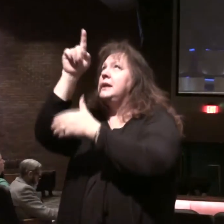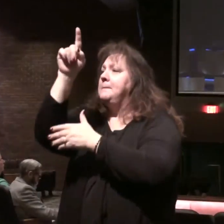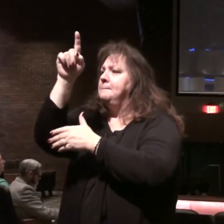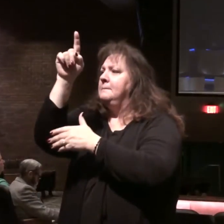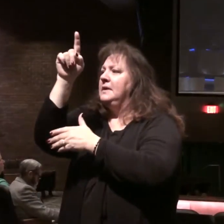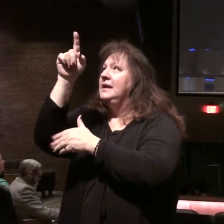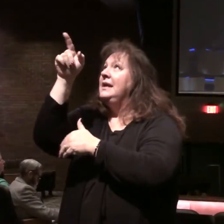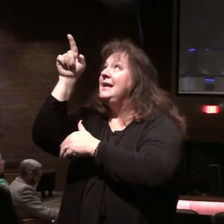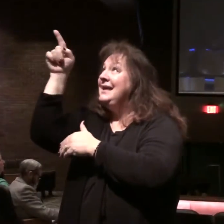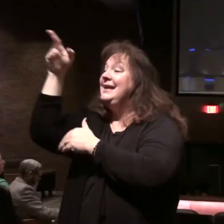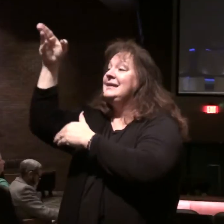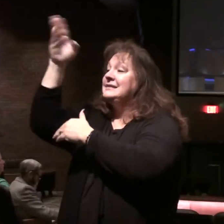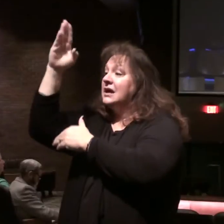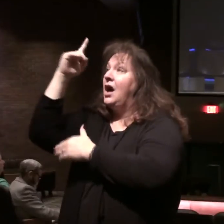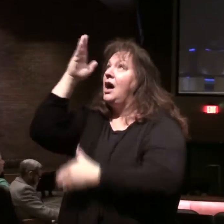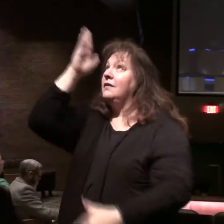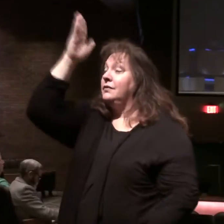future.